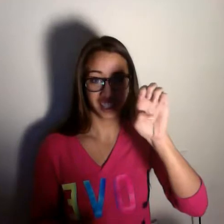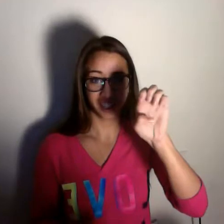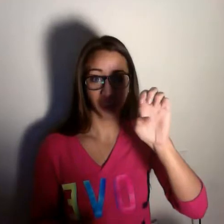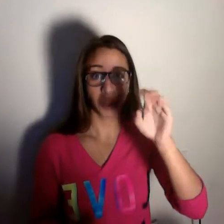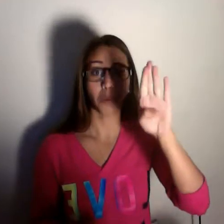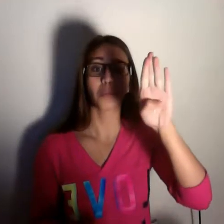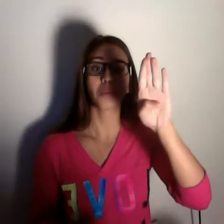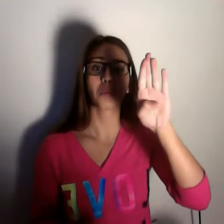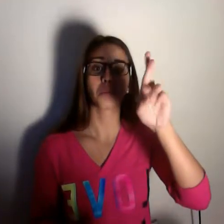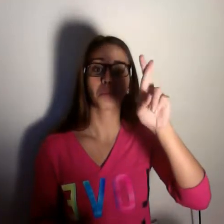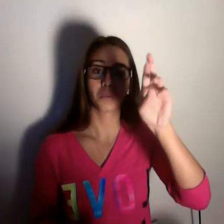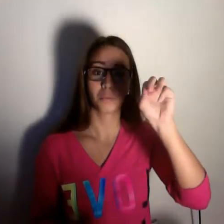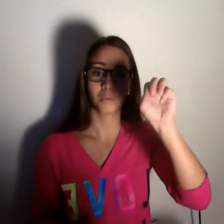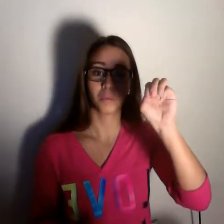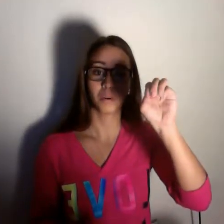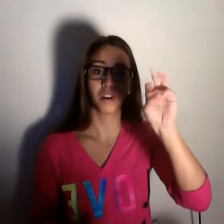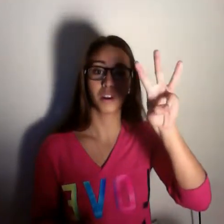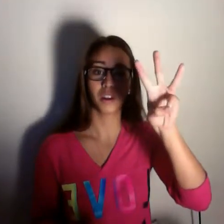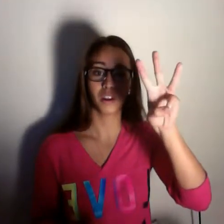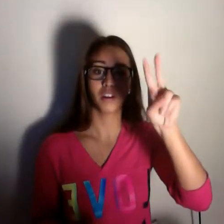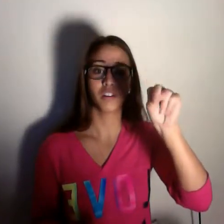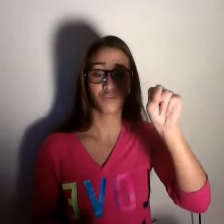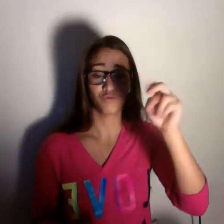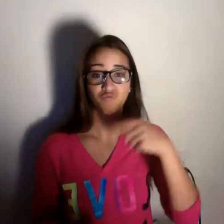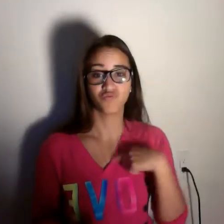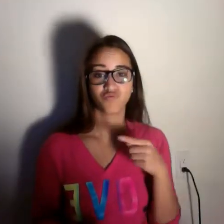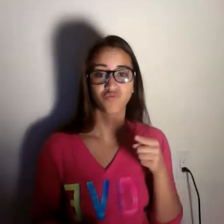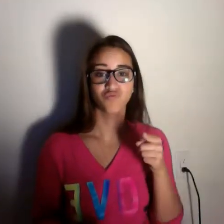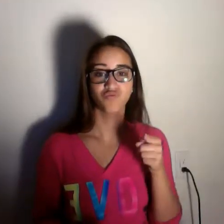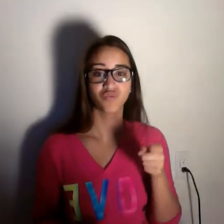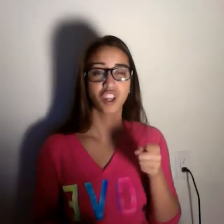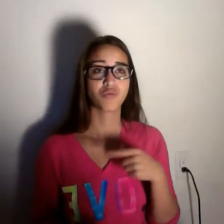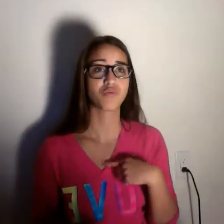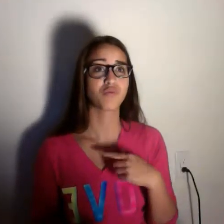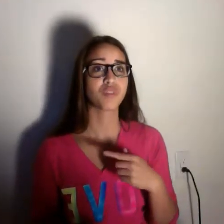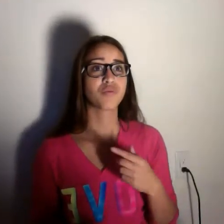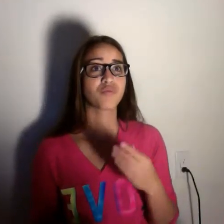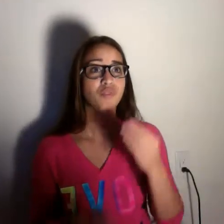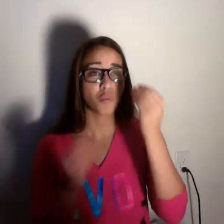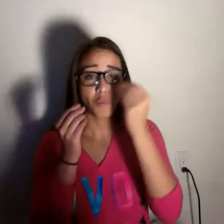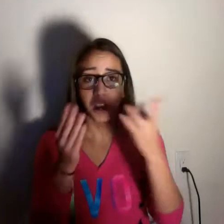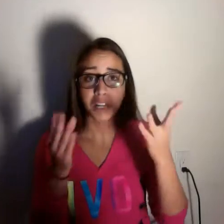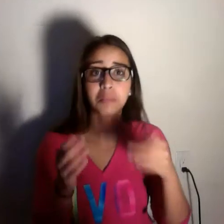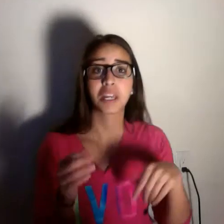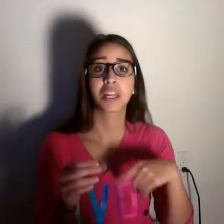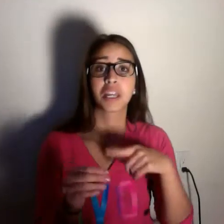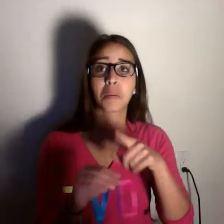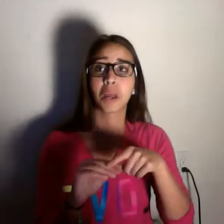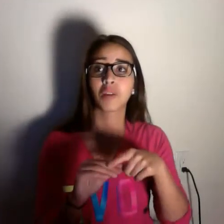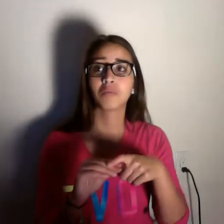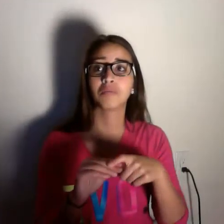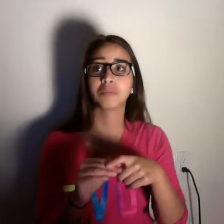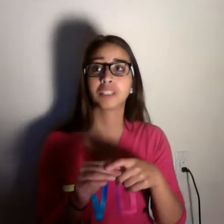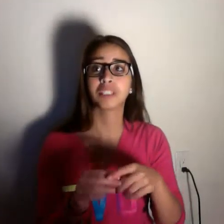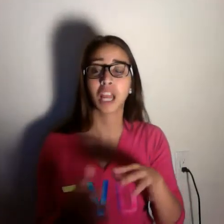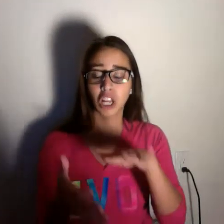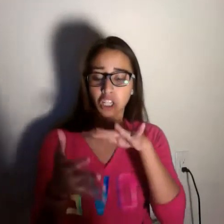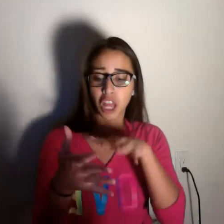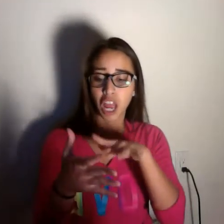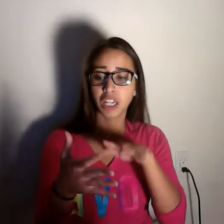the basics of competition just isn't enough. This year, the pageant has added a lingerie photo shoot, and only the insider was behind the scenes for